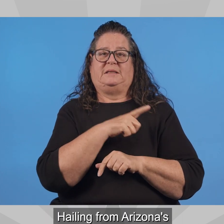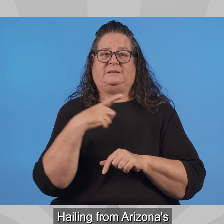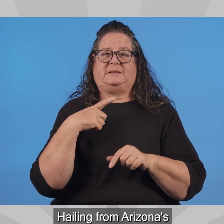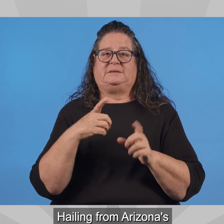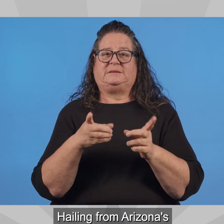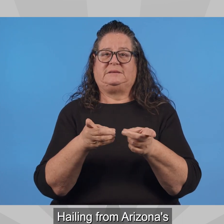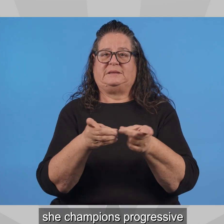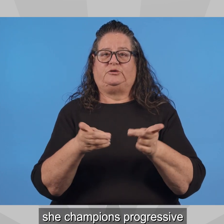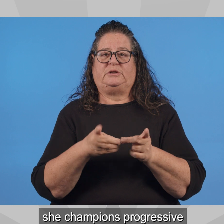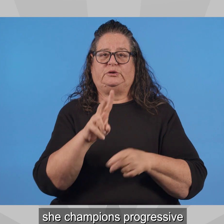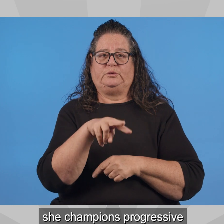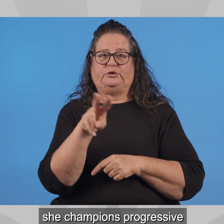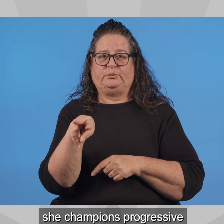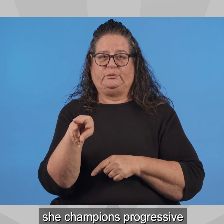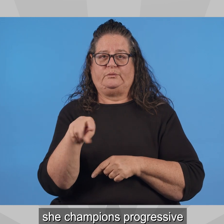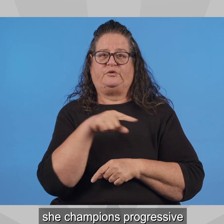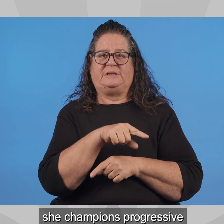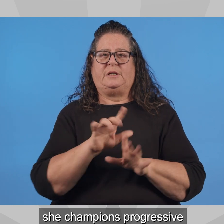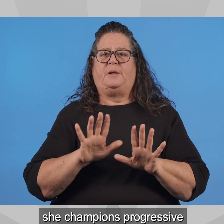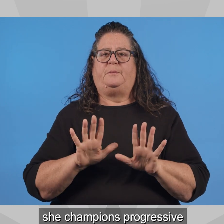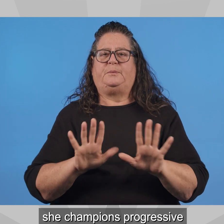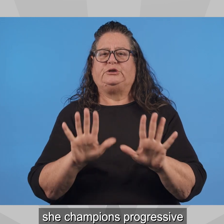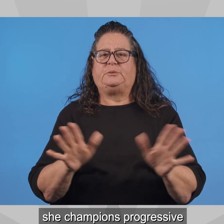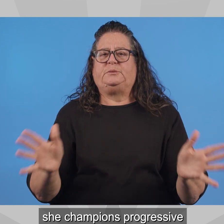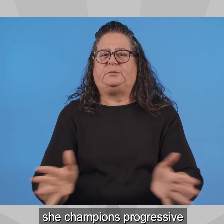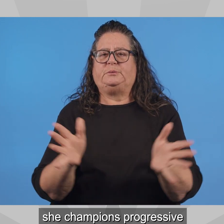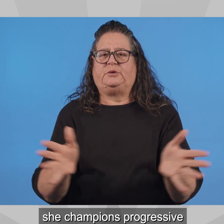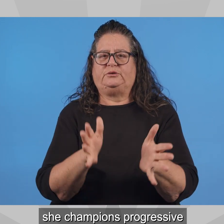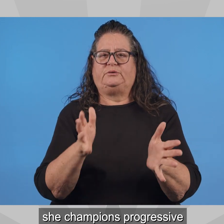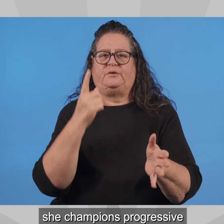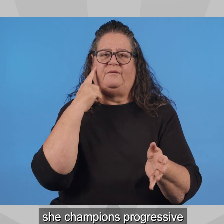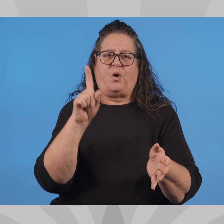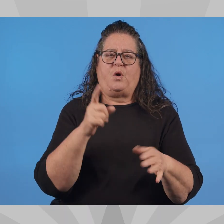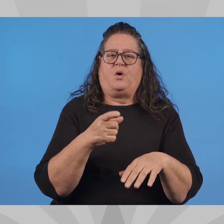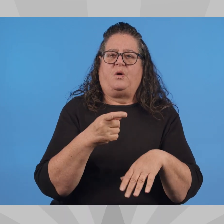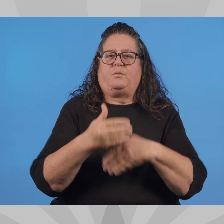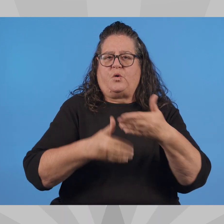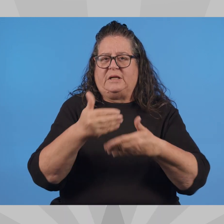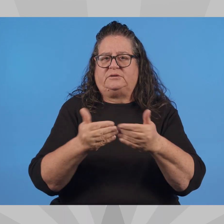District 22, she champions progressive values and inclusivity.